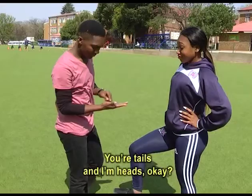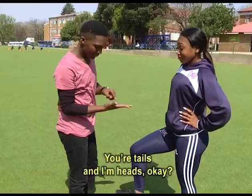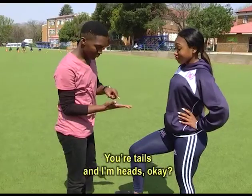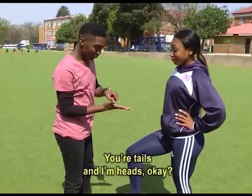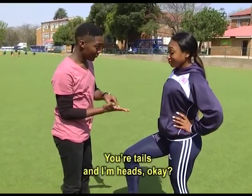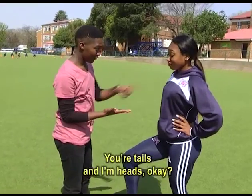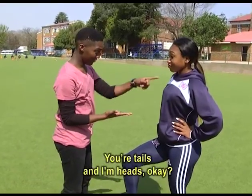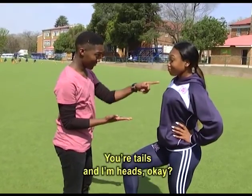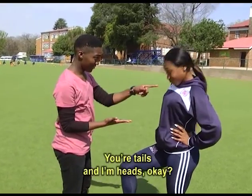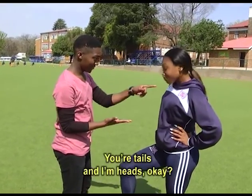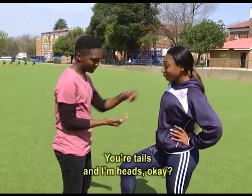Your tails, I'm heads, okay?